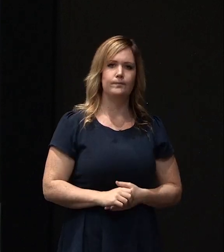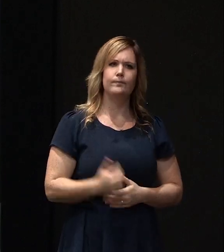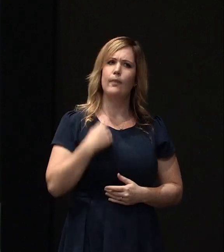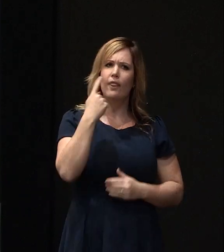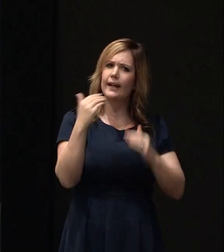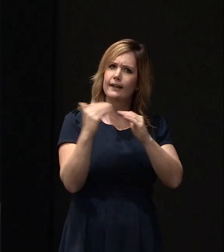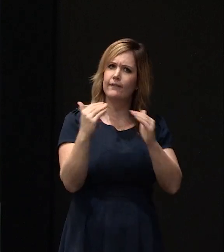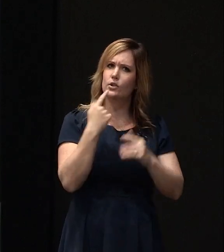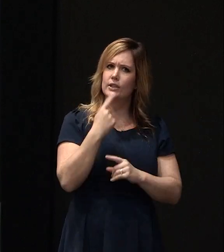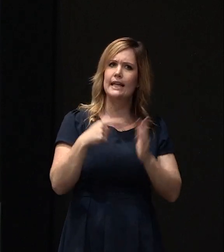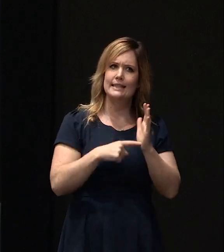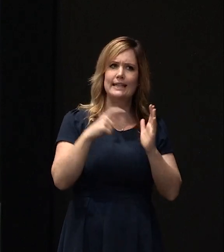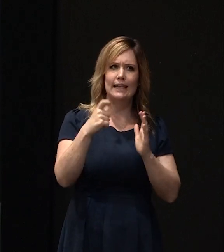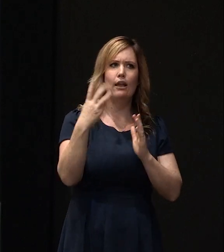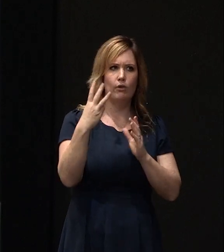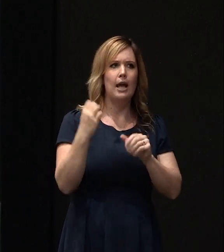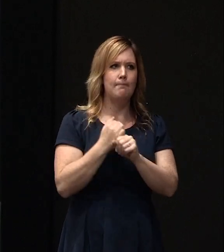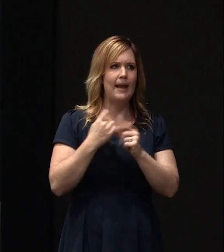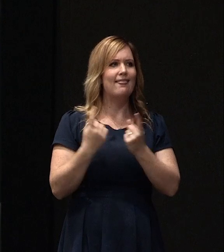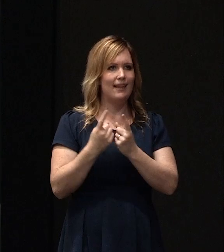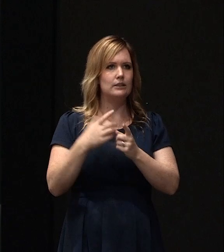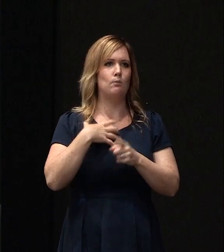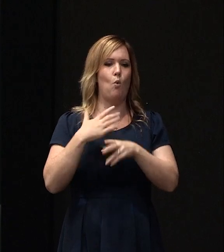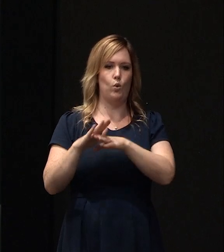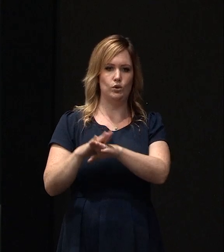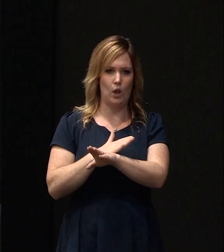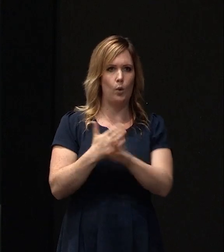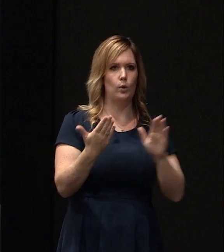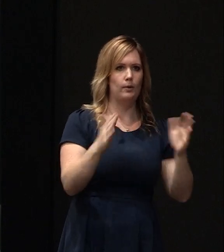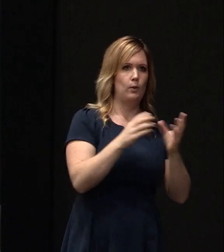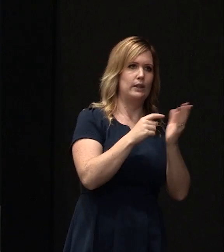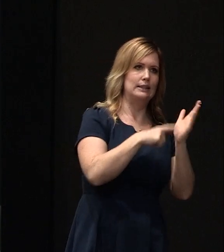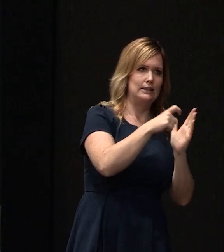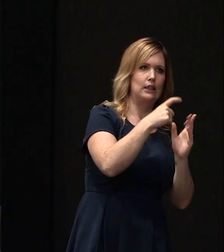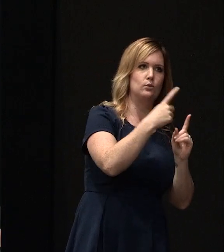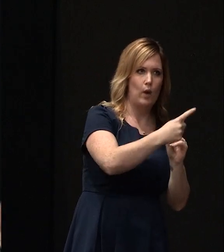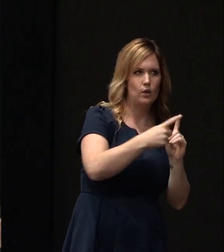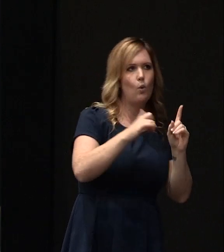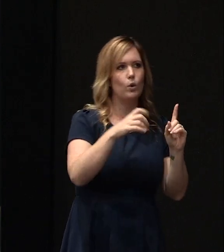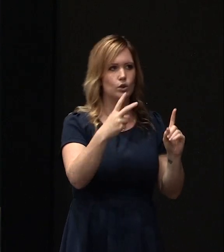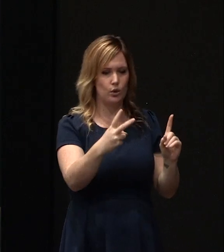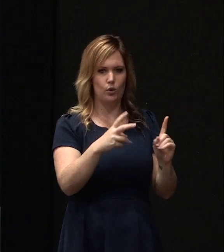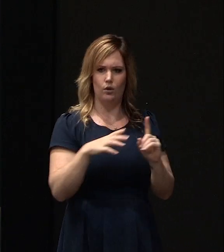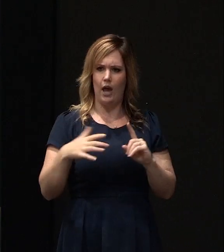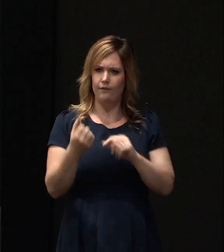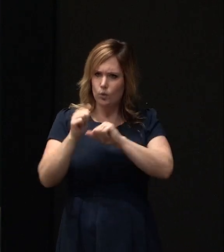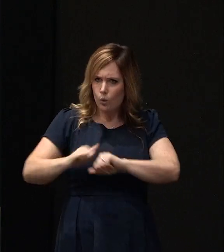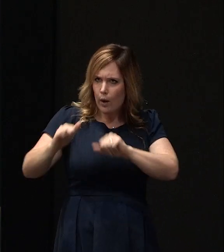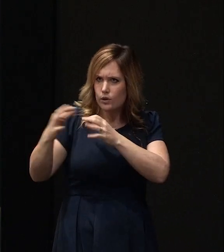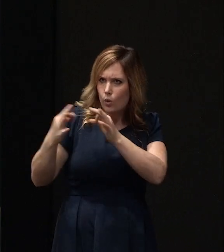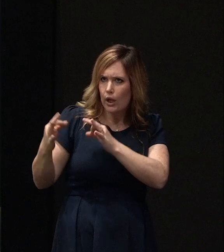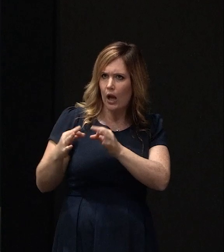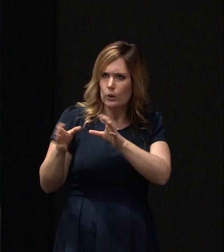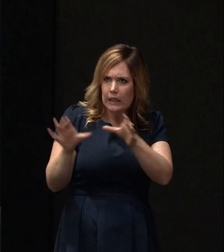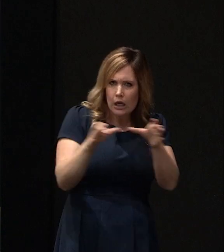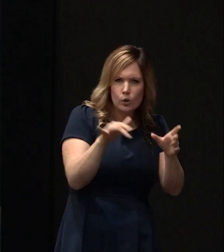to say that clearly TC3 has slowed things down overall. So just the, you know, the delay in having to wait to establish, you know, what categories